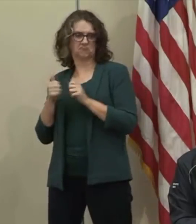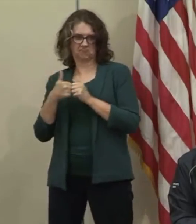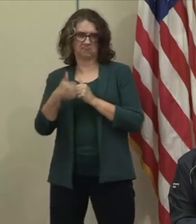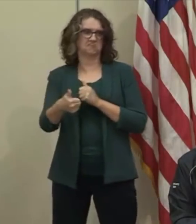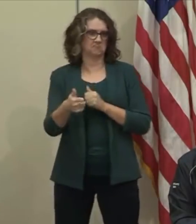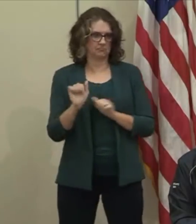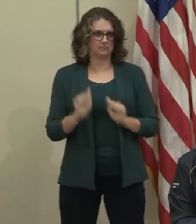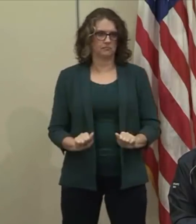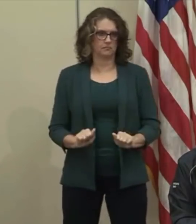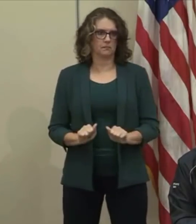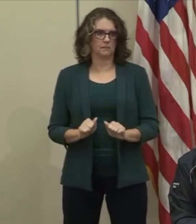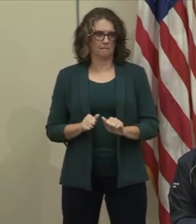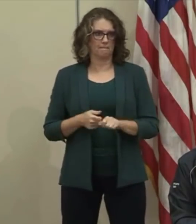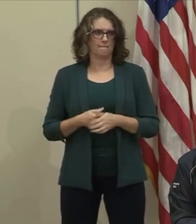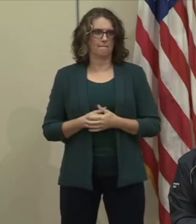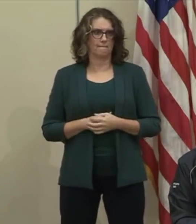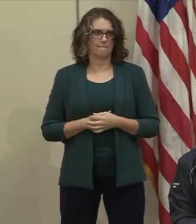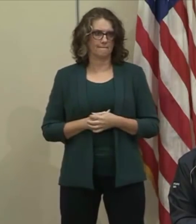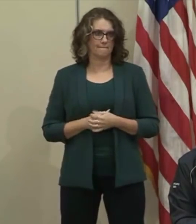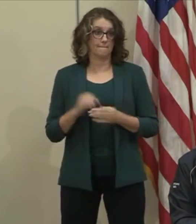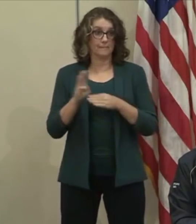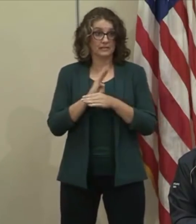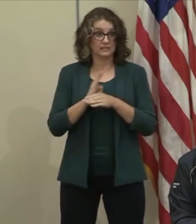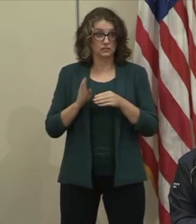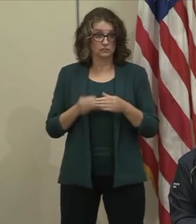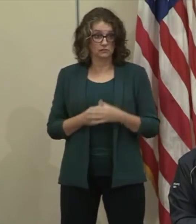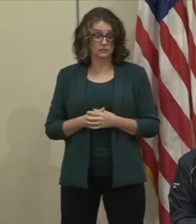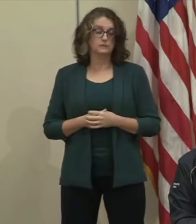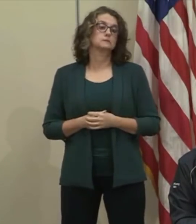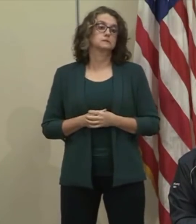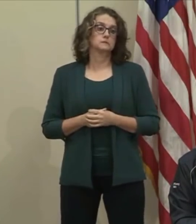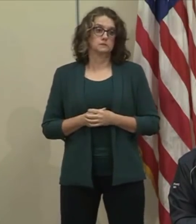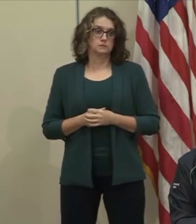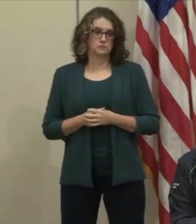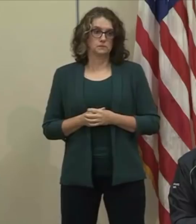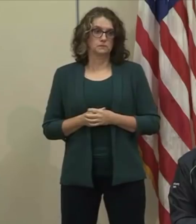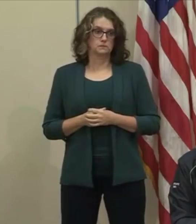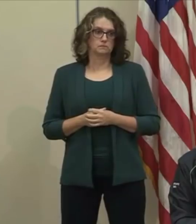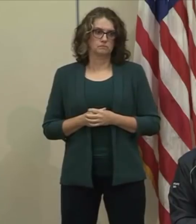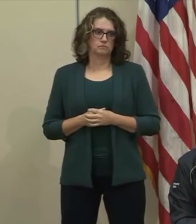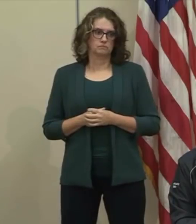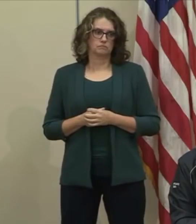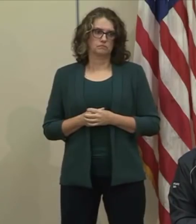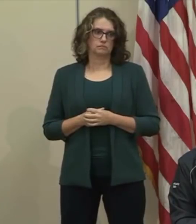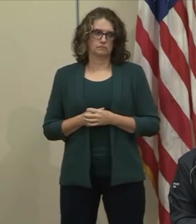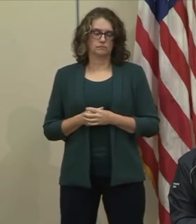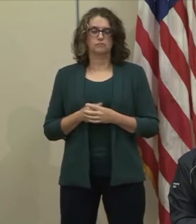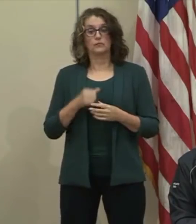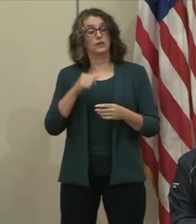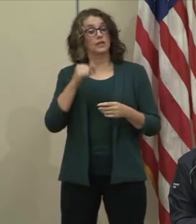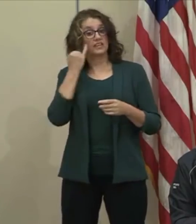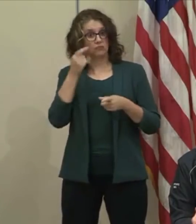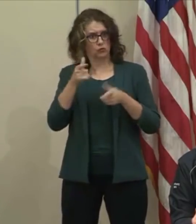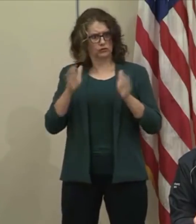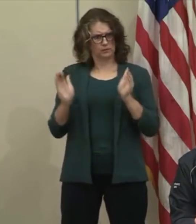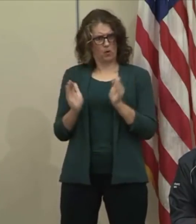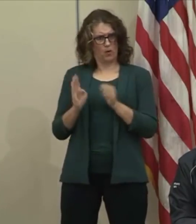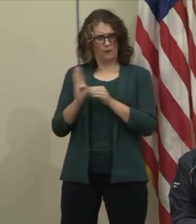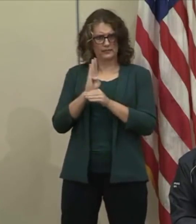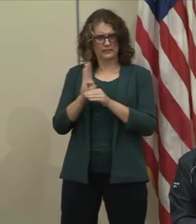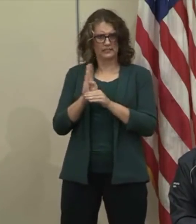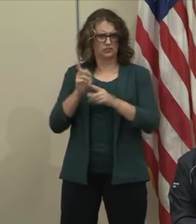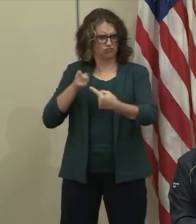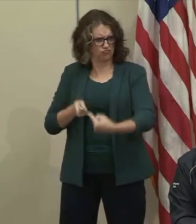today that the Small Business Association, you have the ability to apply for low-interest